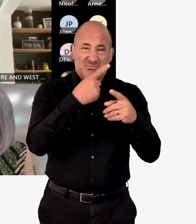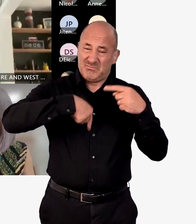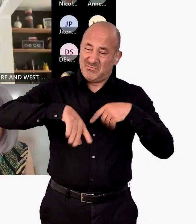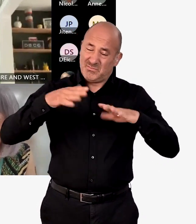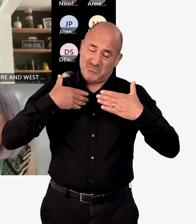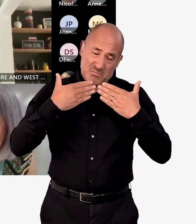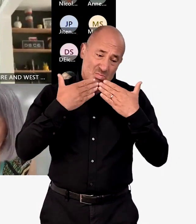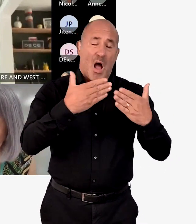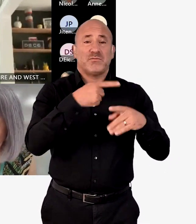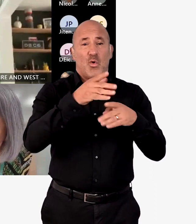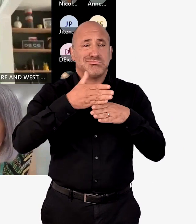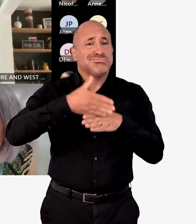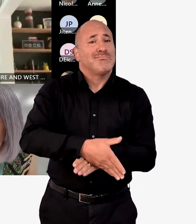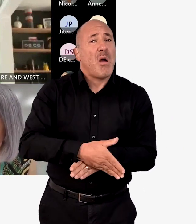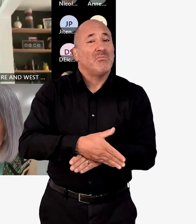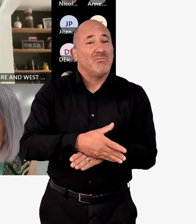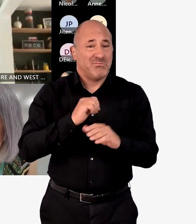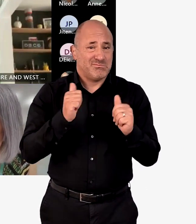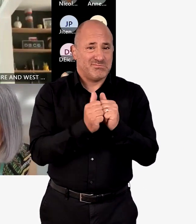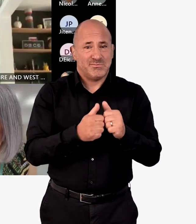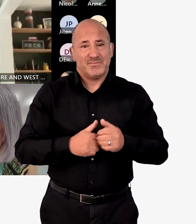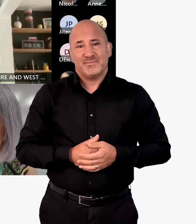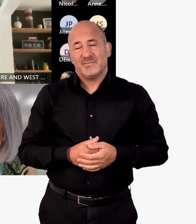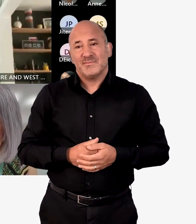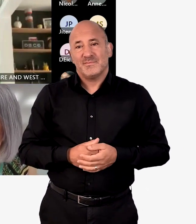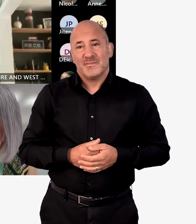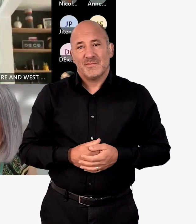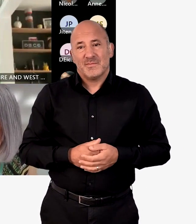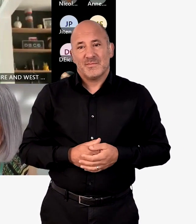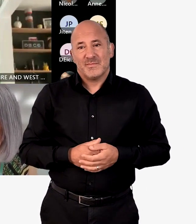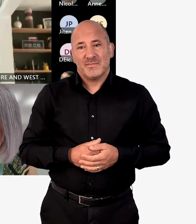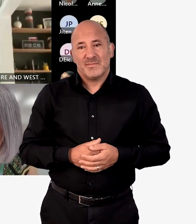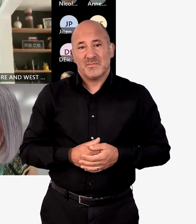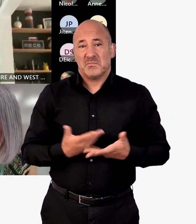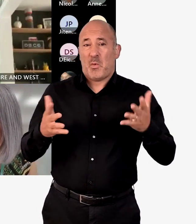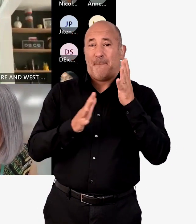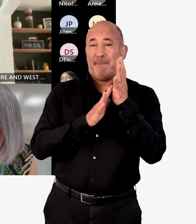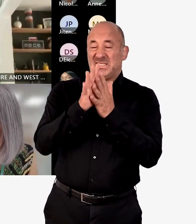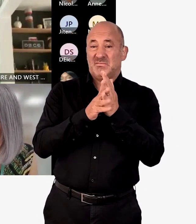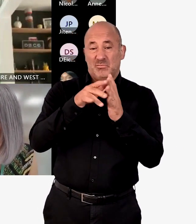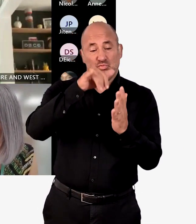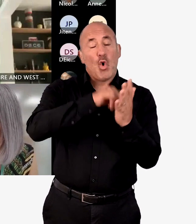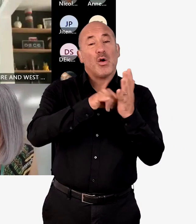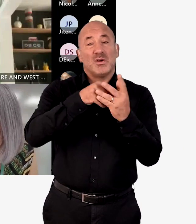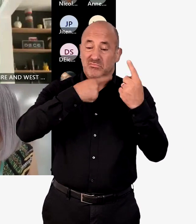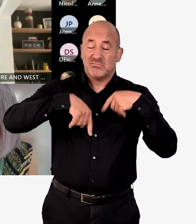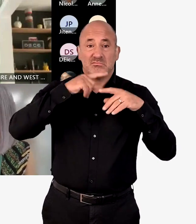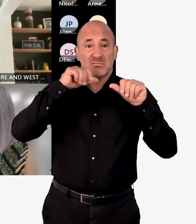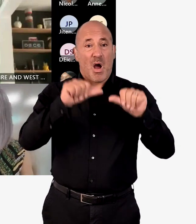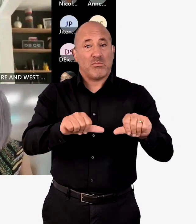made to Karen and Charlotte and to their teams is is shared by everybody on the board. So on that